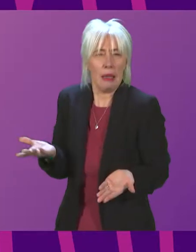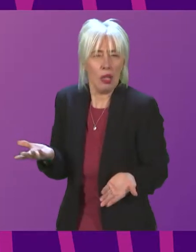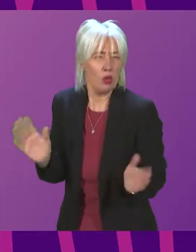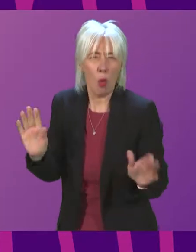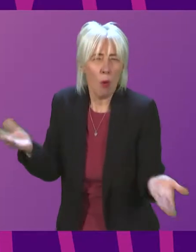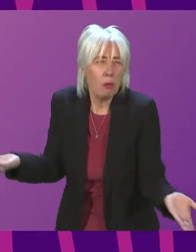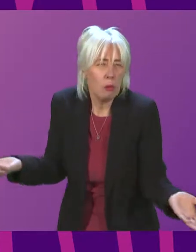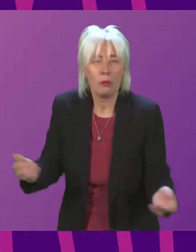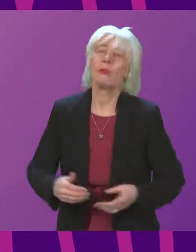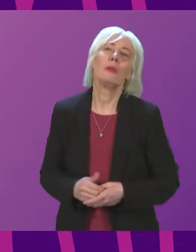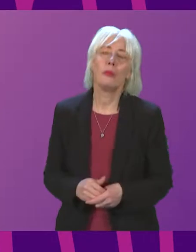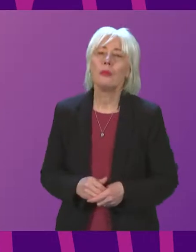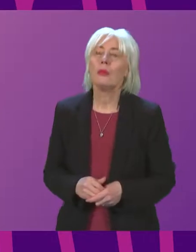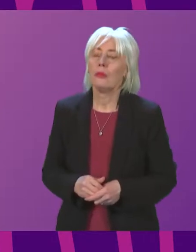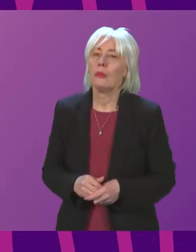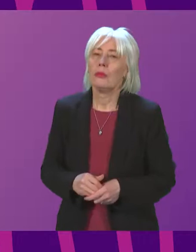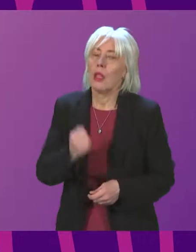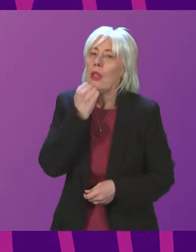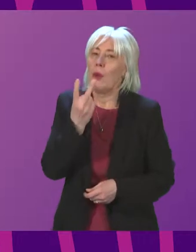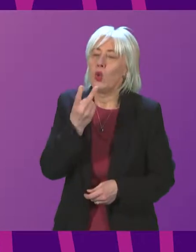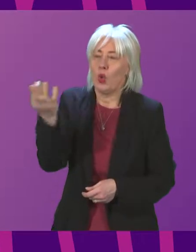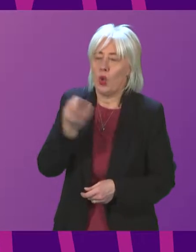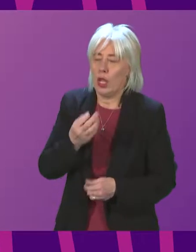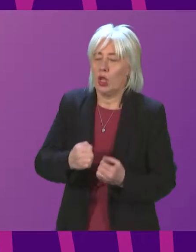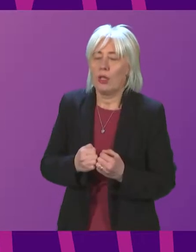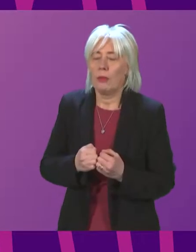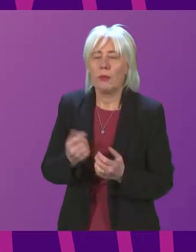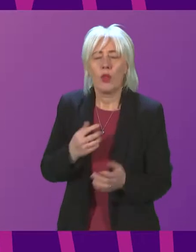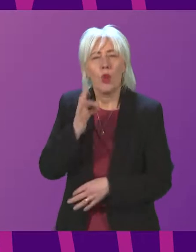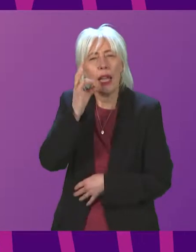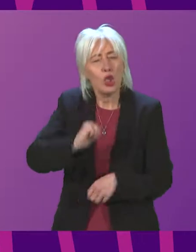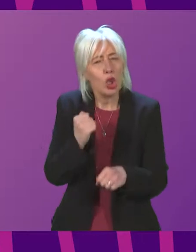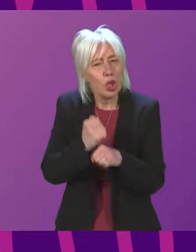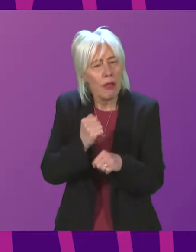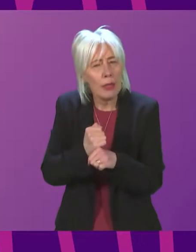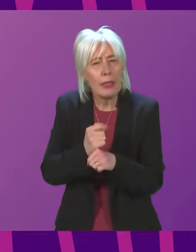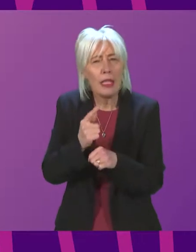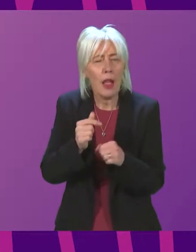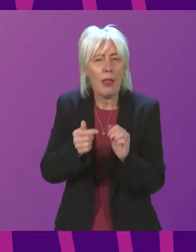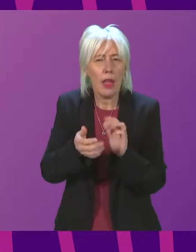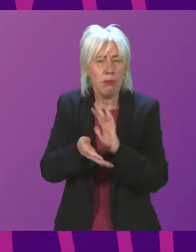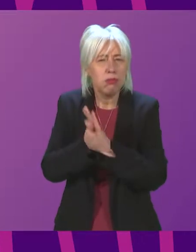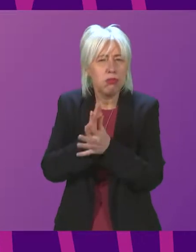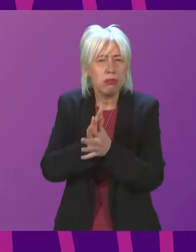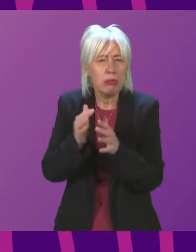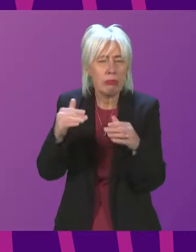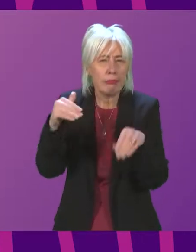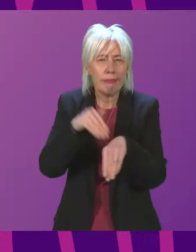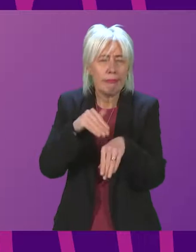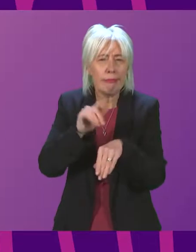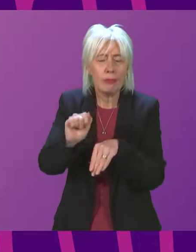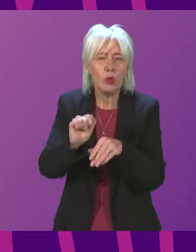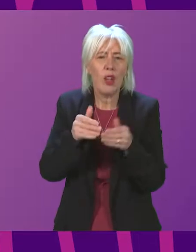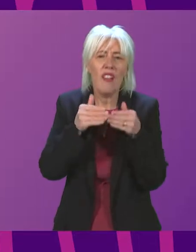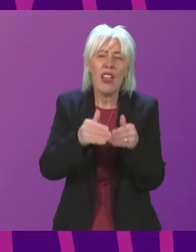Question number two, Rhoda Grant. To ask the Scottish Government how it is addressing the disruption to ferry services in the west coast